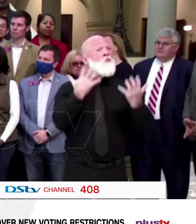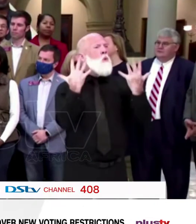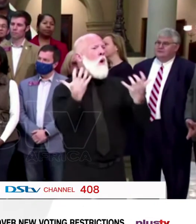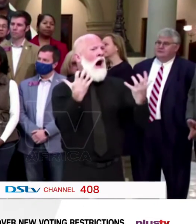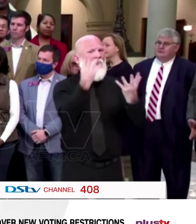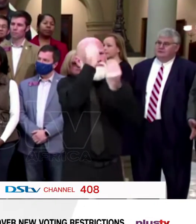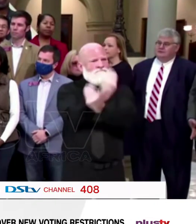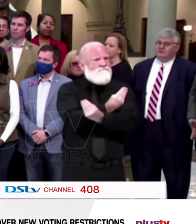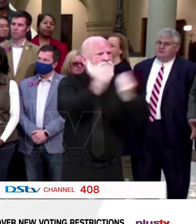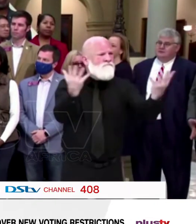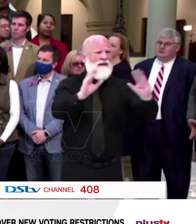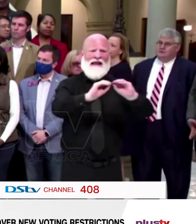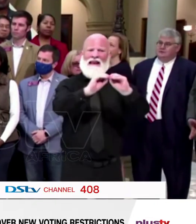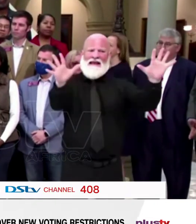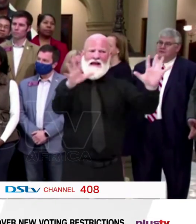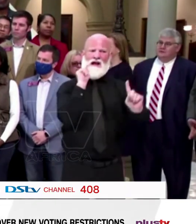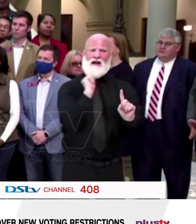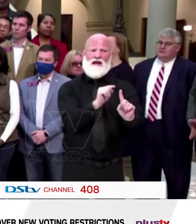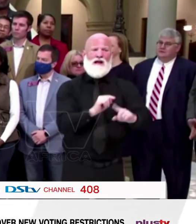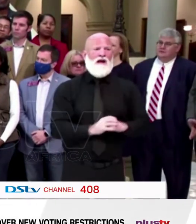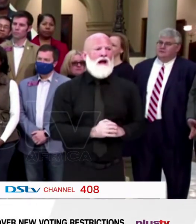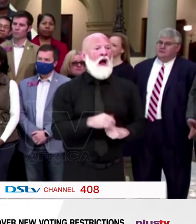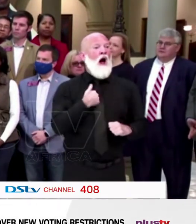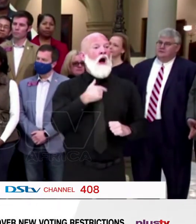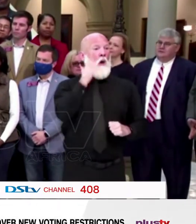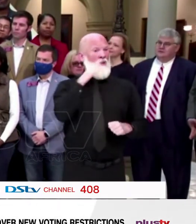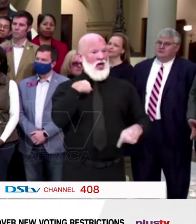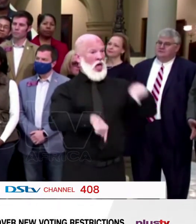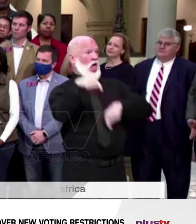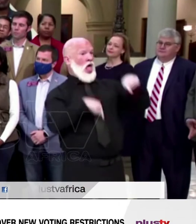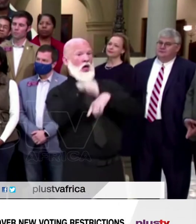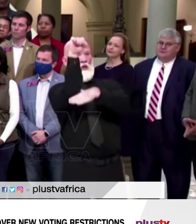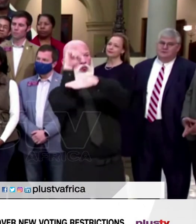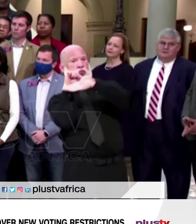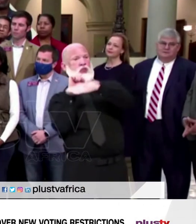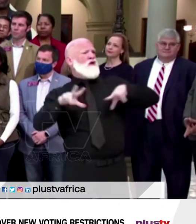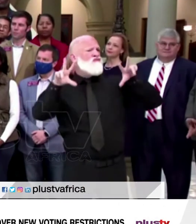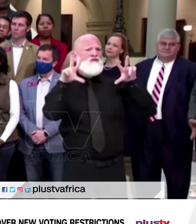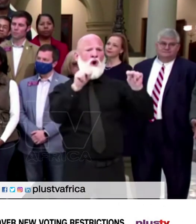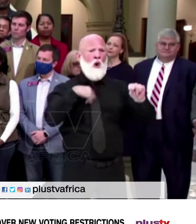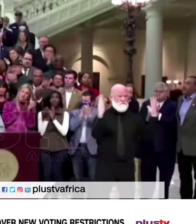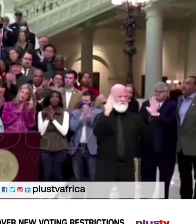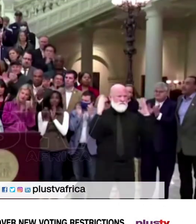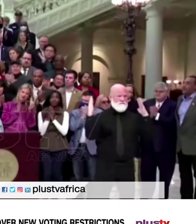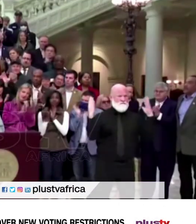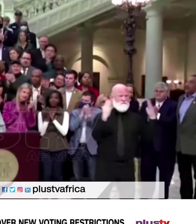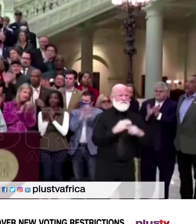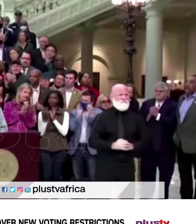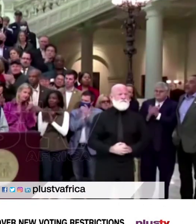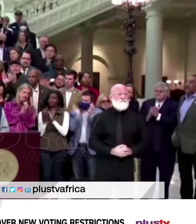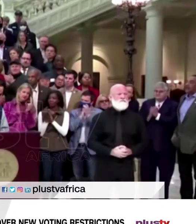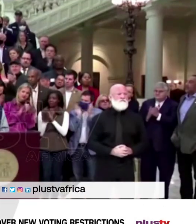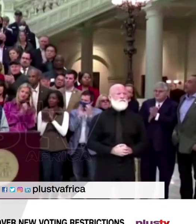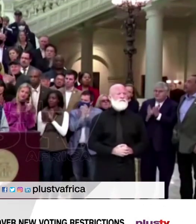protest over Georgia's new voting restrictions. Georgia last week strengthened identification requirements for absentee